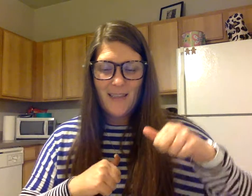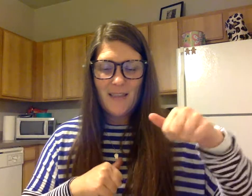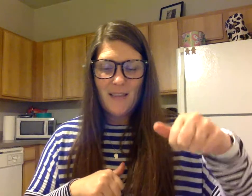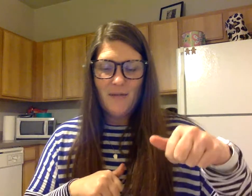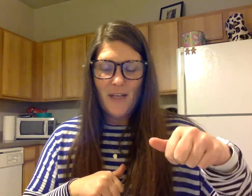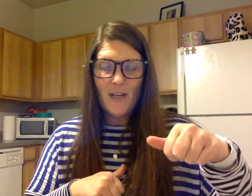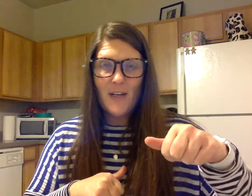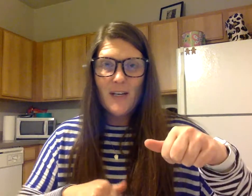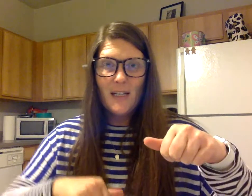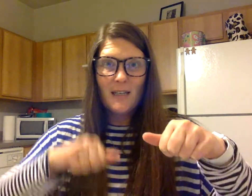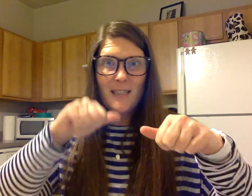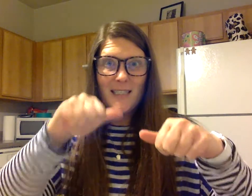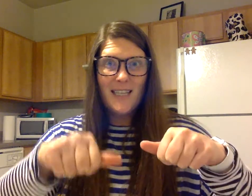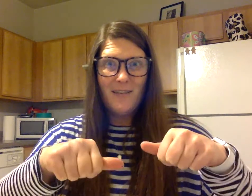Severe, seven.